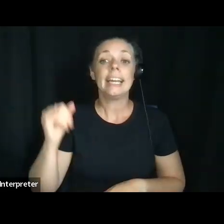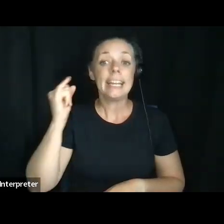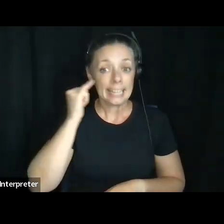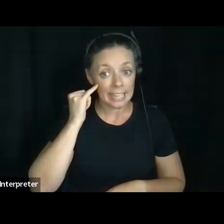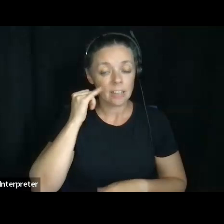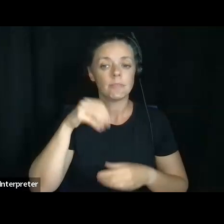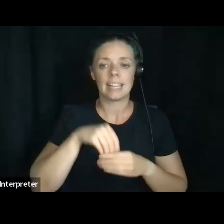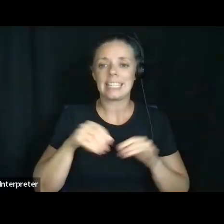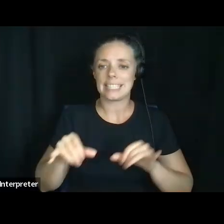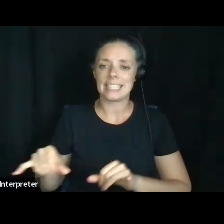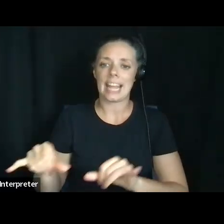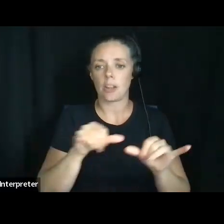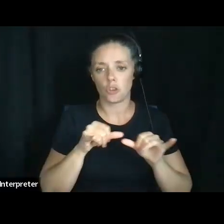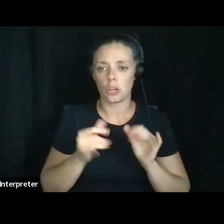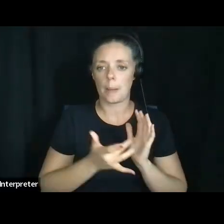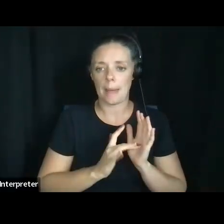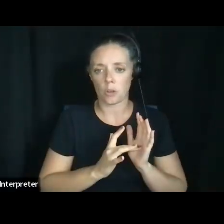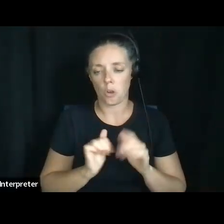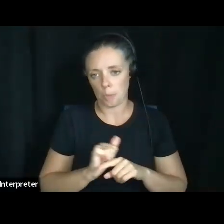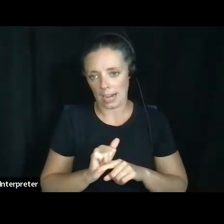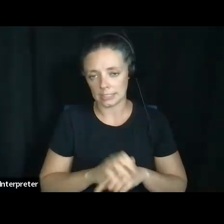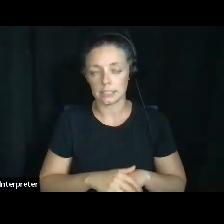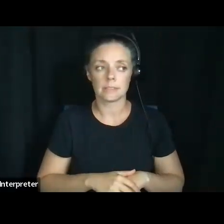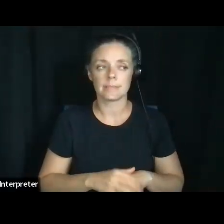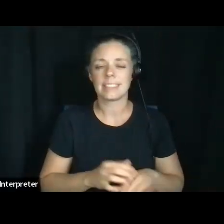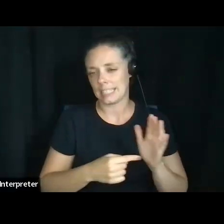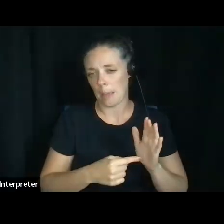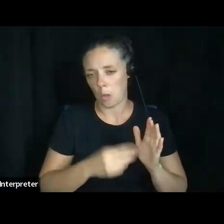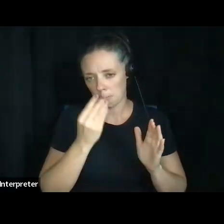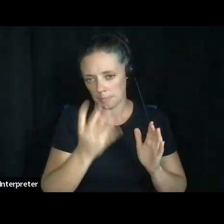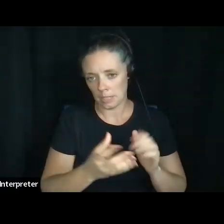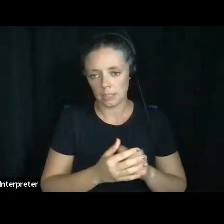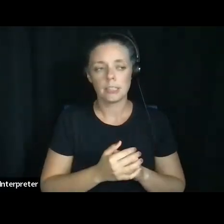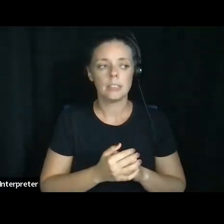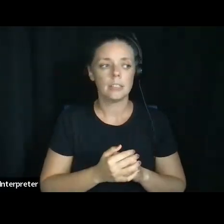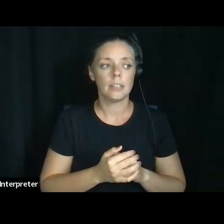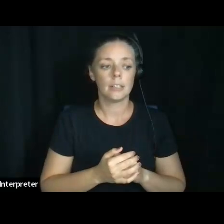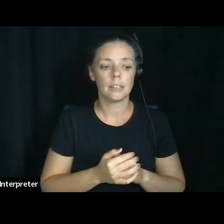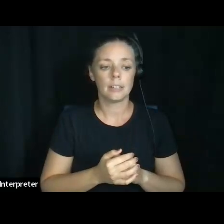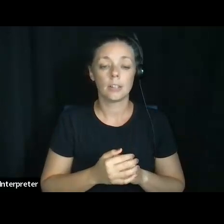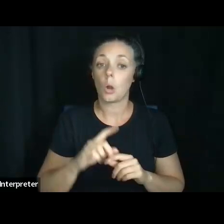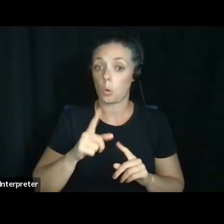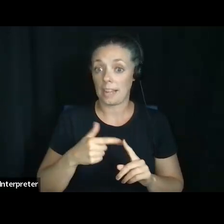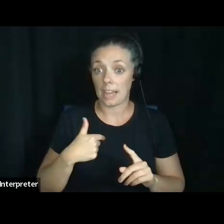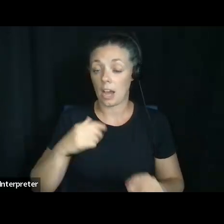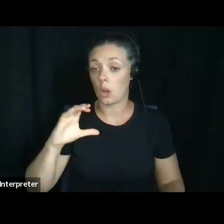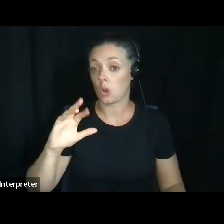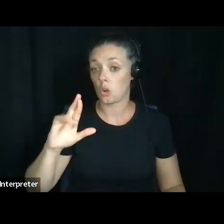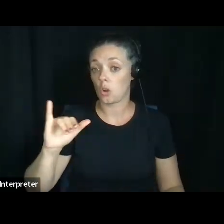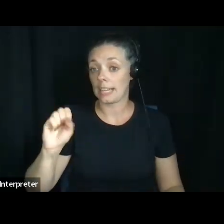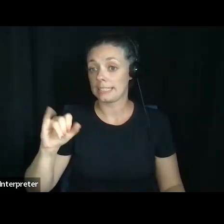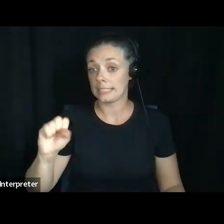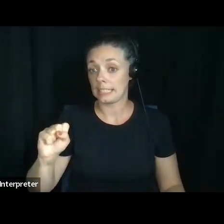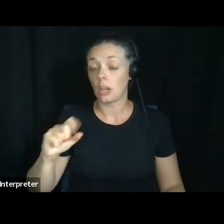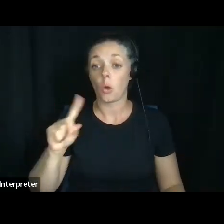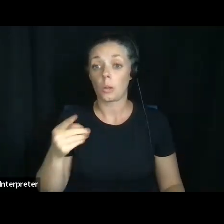practice. So let me give you some examples. Um, when I'm really, um, when I'm in a crisis situation, the only thing that calms